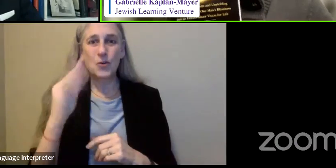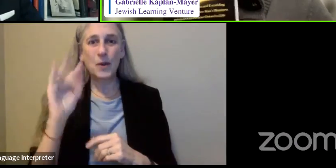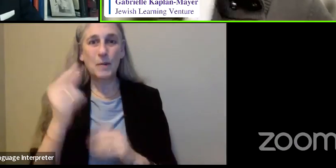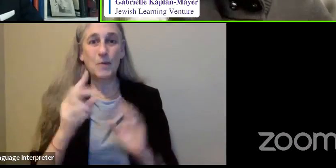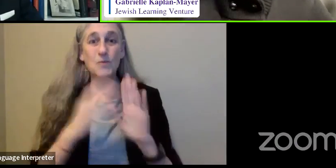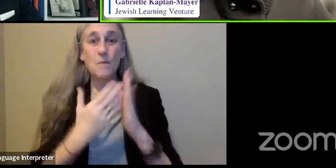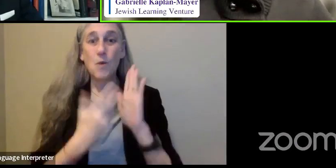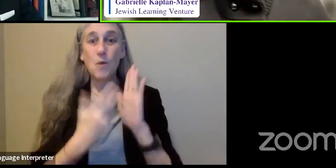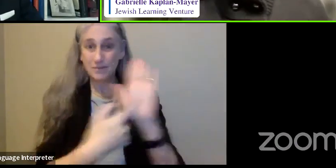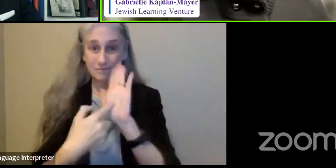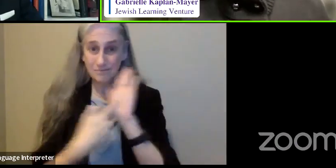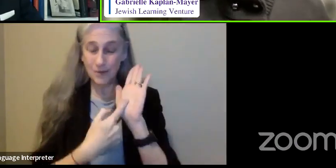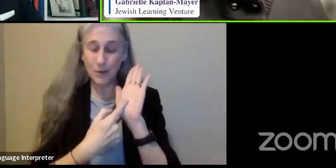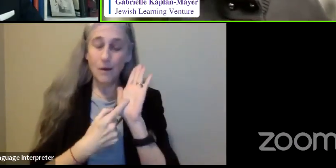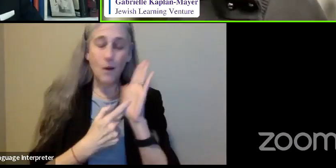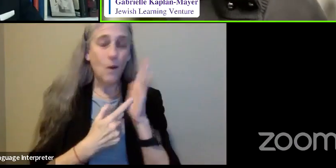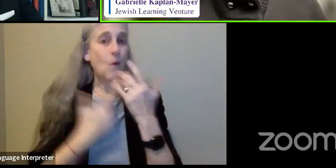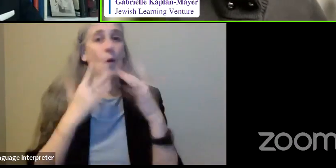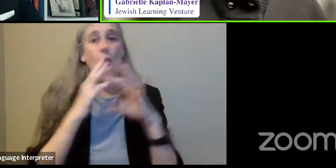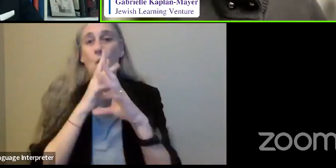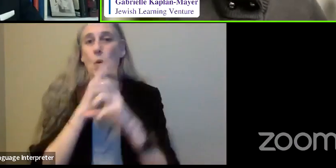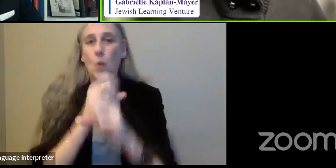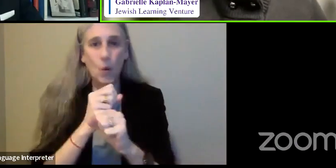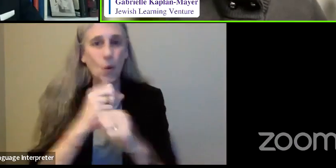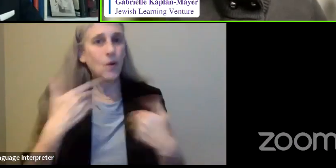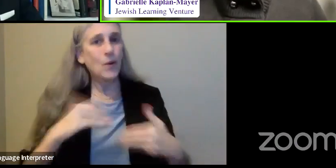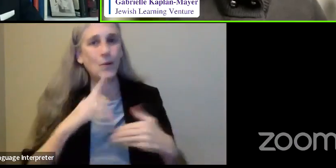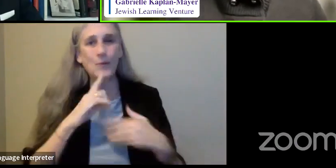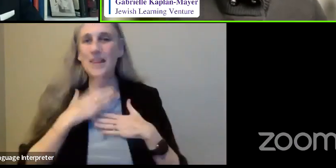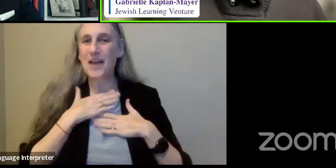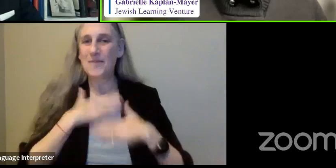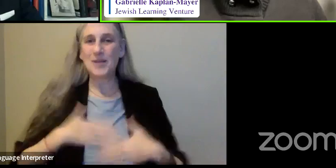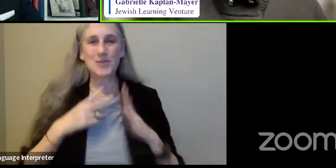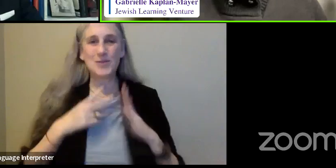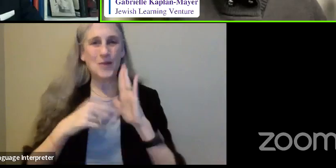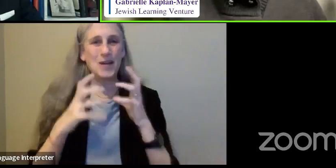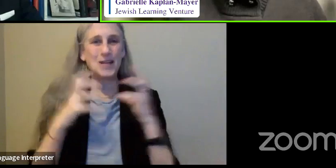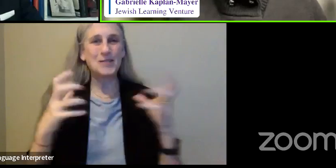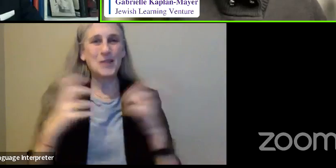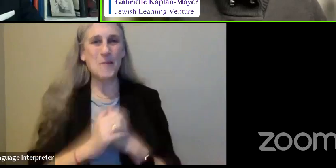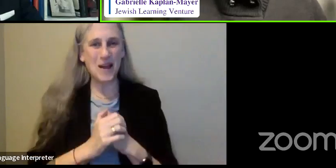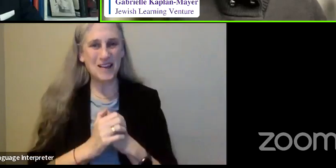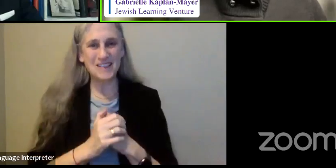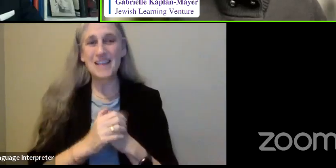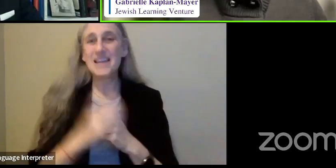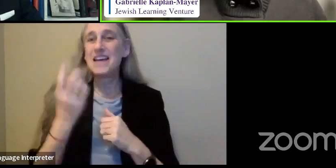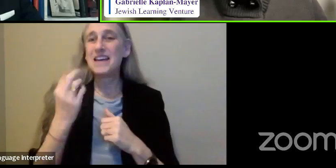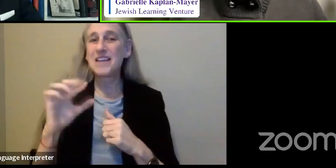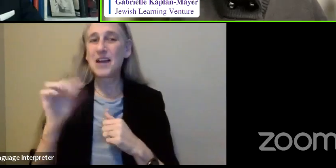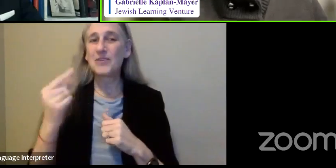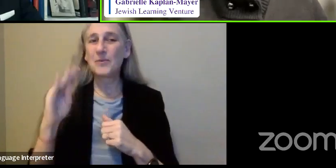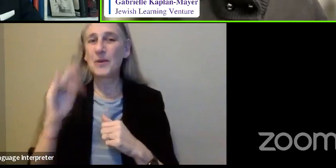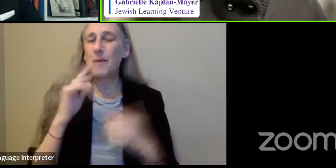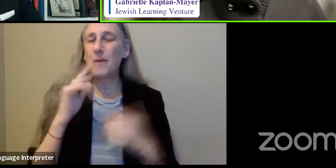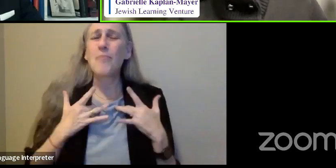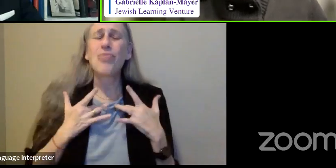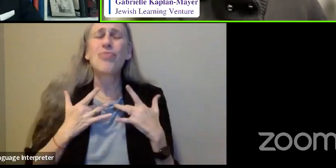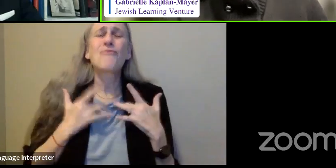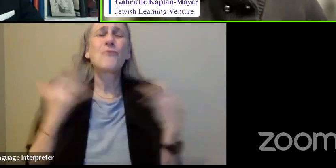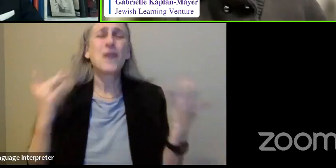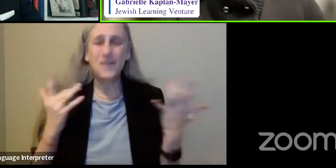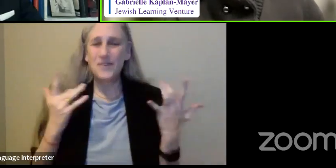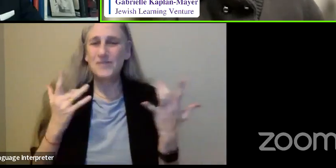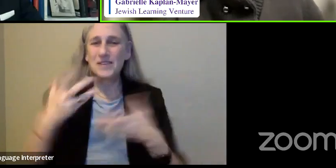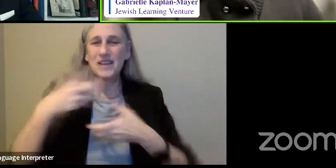riveting. I have been enjoying reading it so much. And Dr. Greenberg, I am just thrilled to be in this